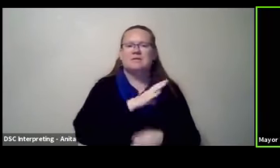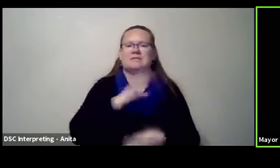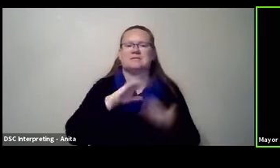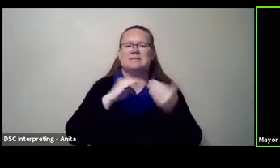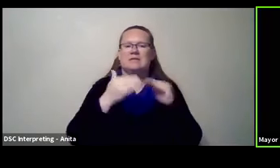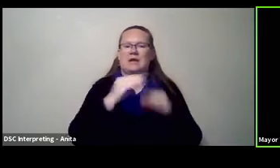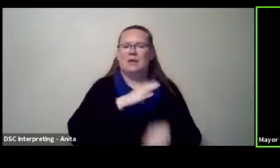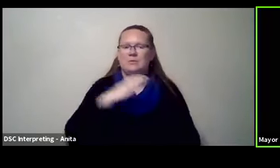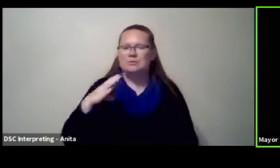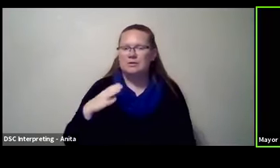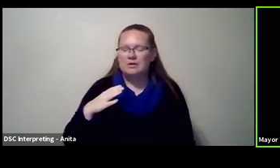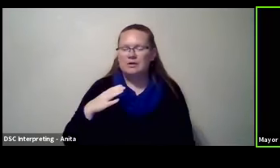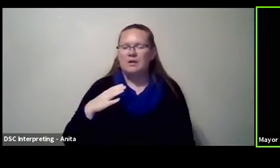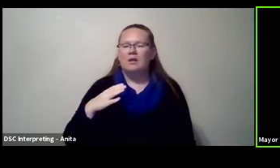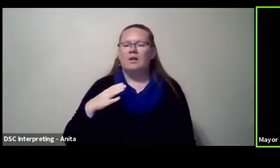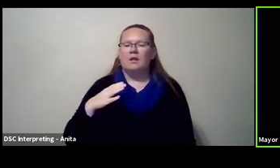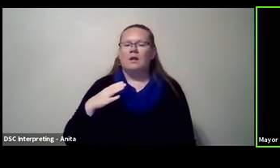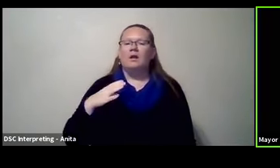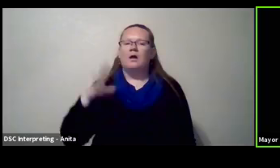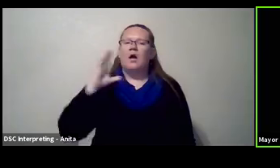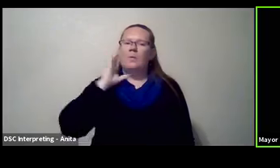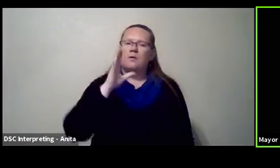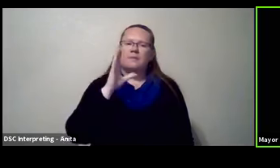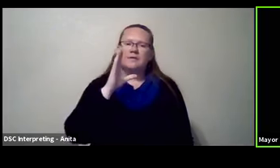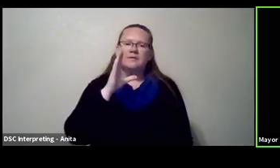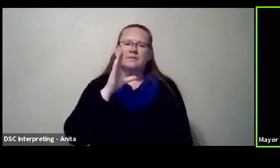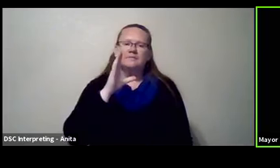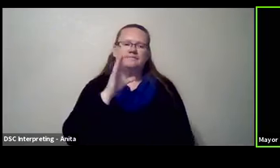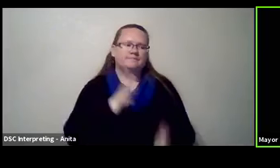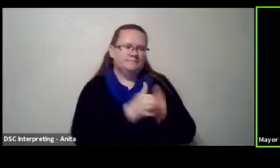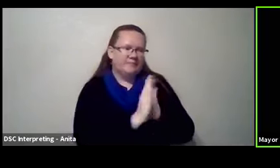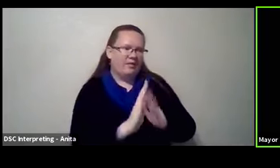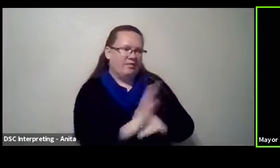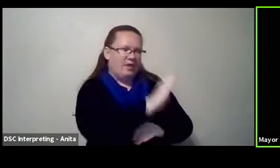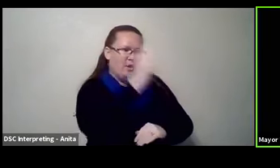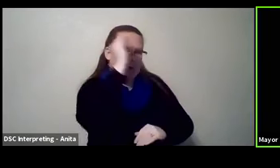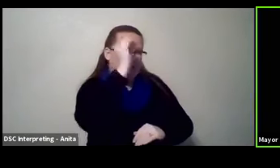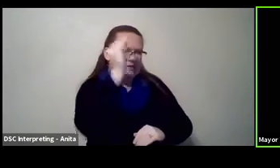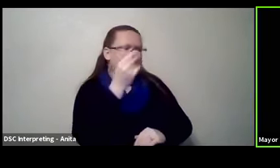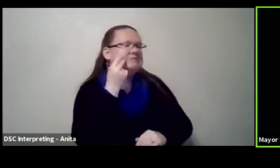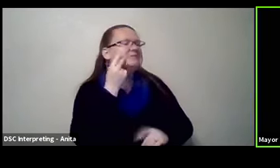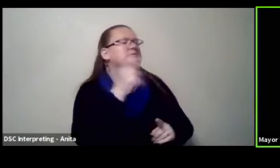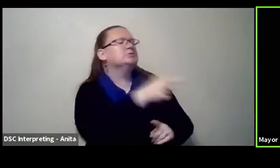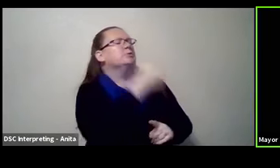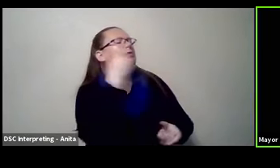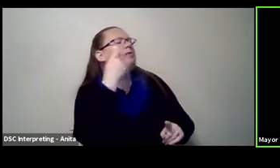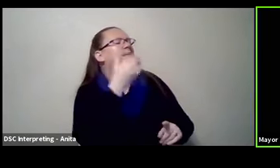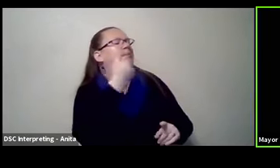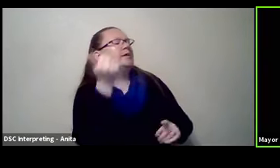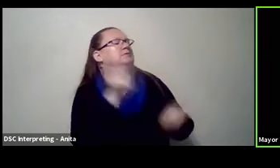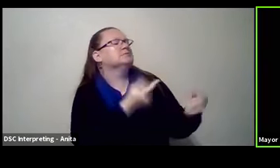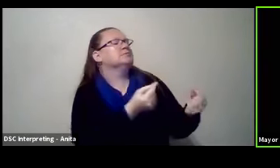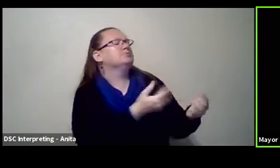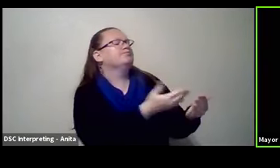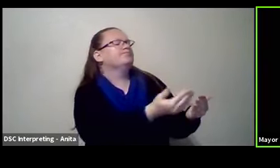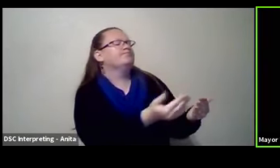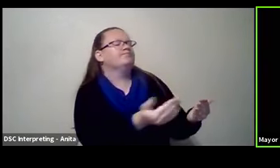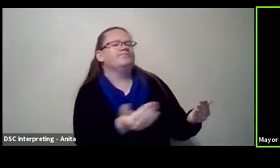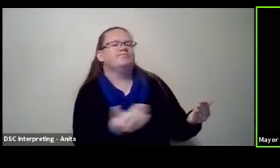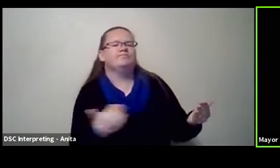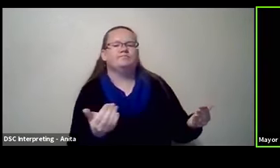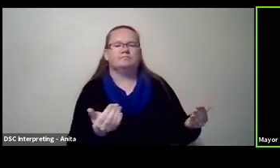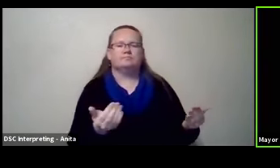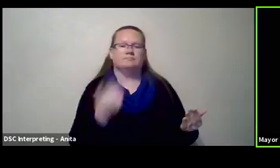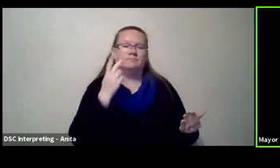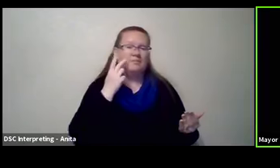I'm really going to be seeking each one of their opinions on, you know, the right way forward. You know, what, what do we do? Um, is it,